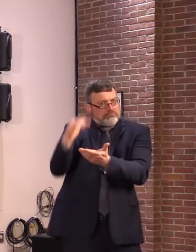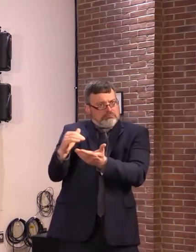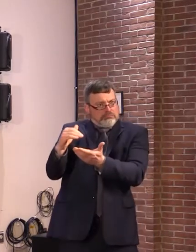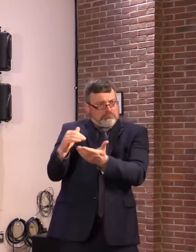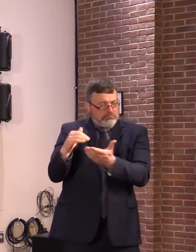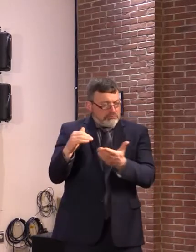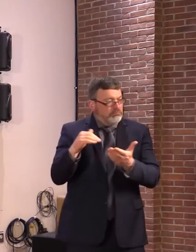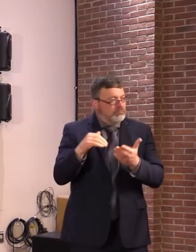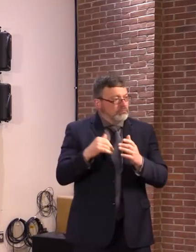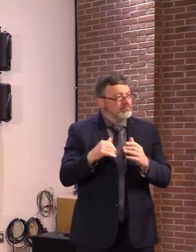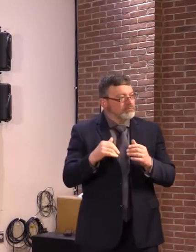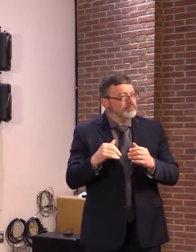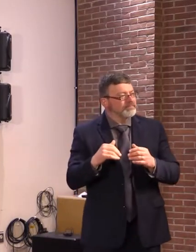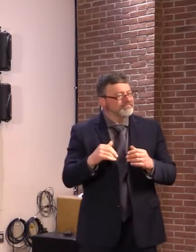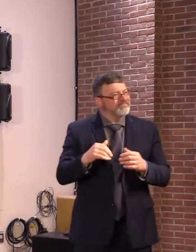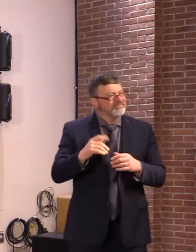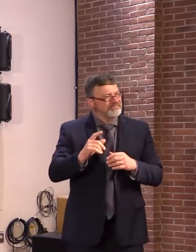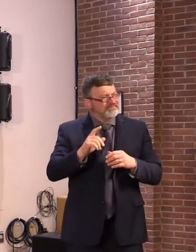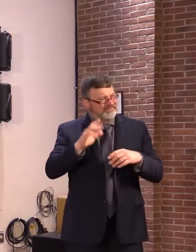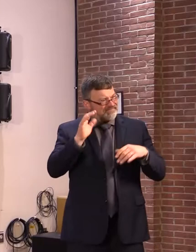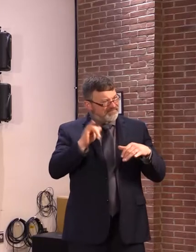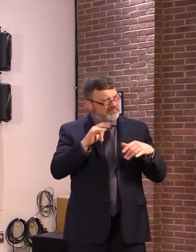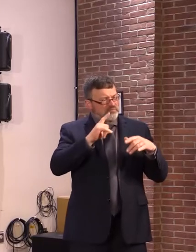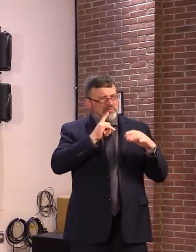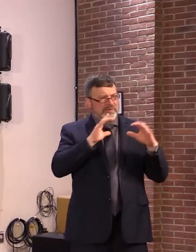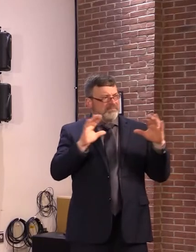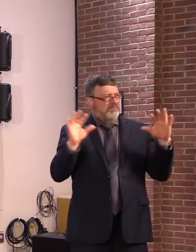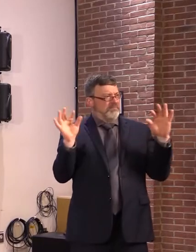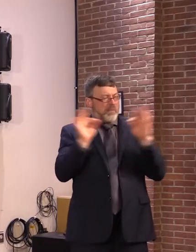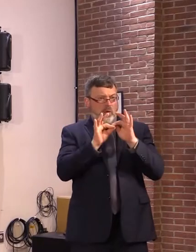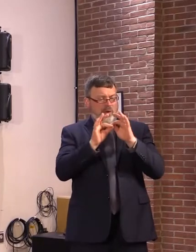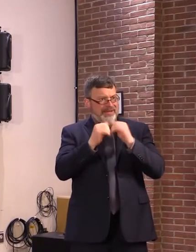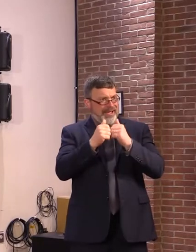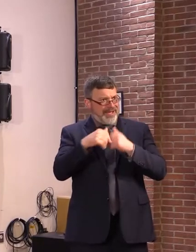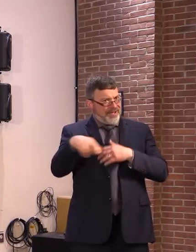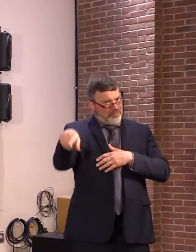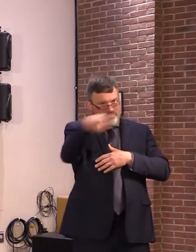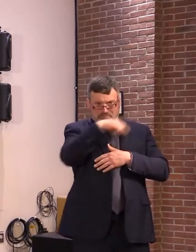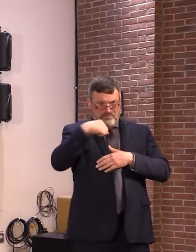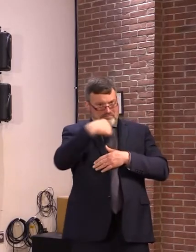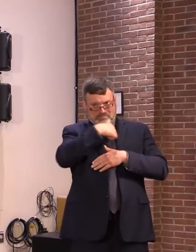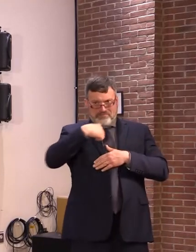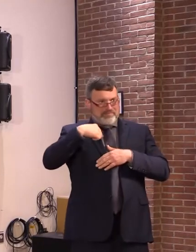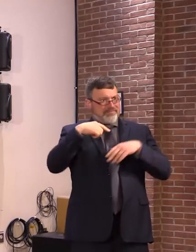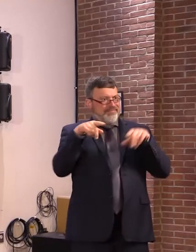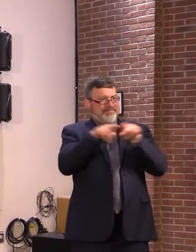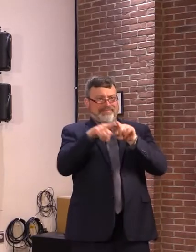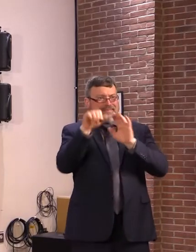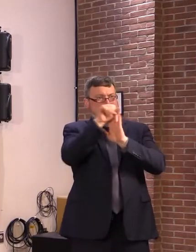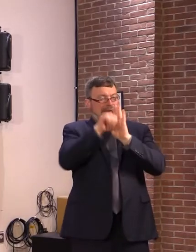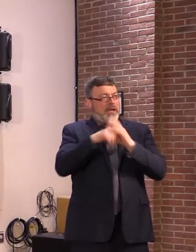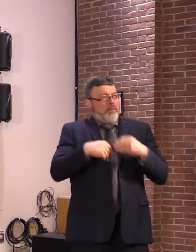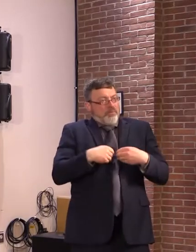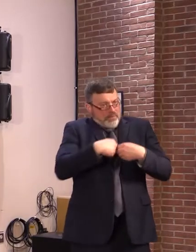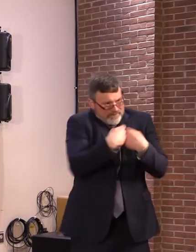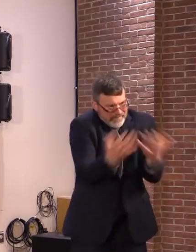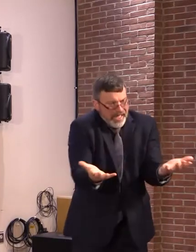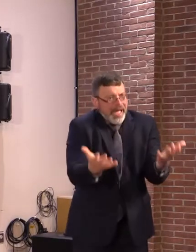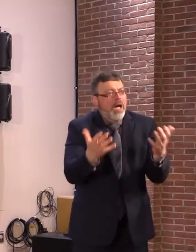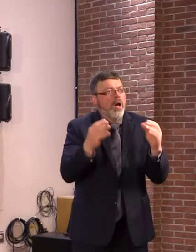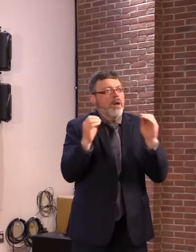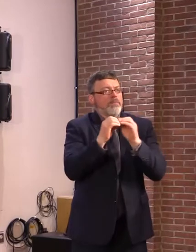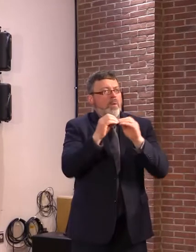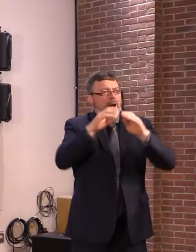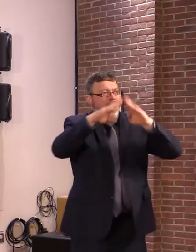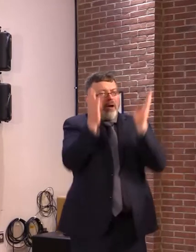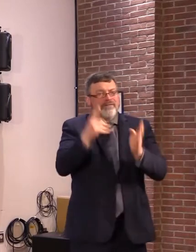state's recent efforts to build more housing. However, they are not the solution. And while any easing of Act